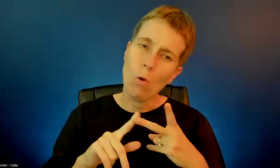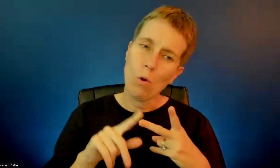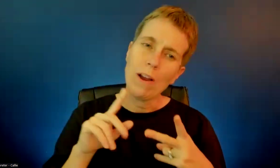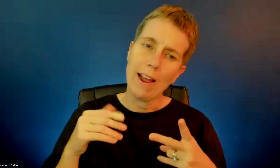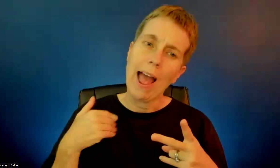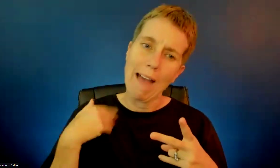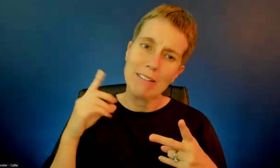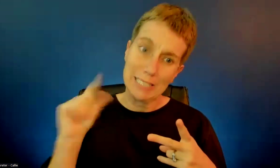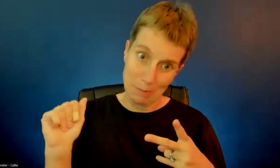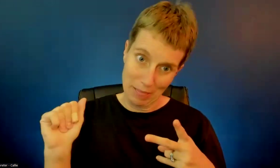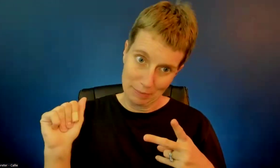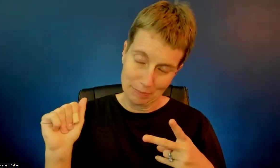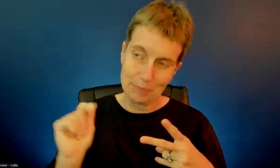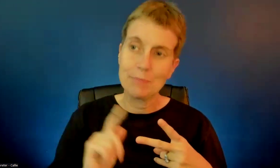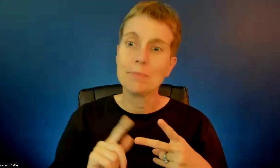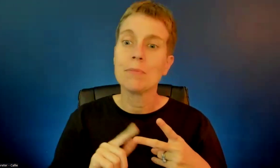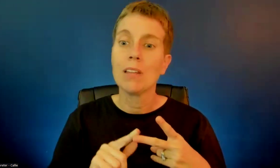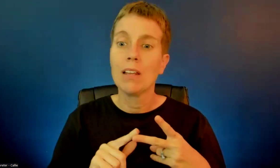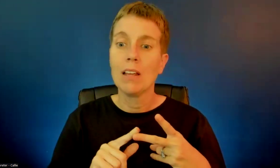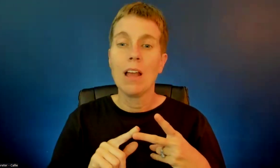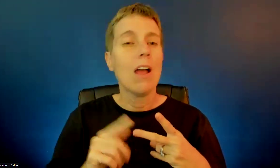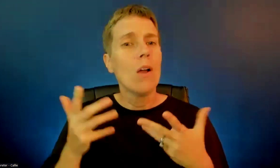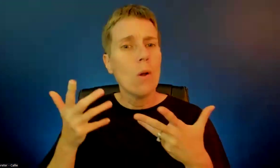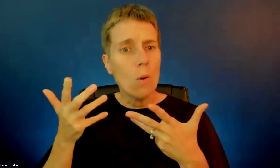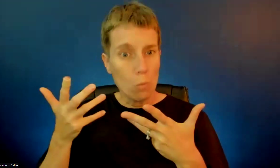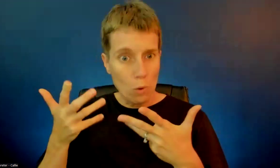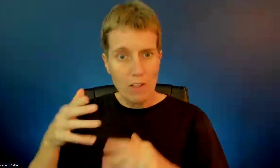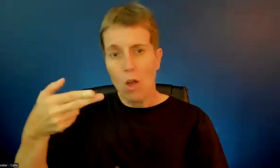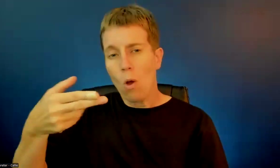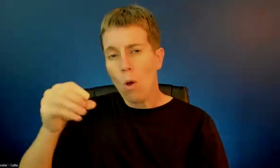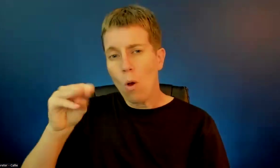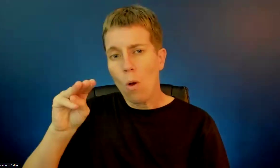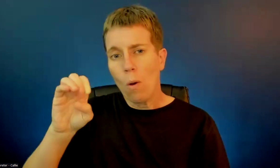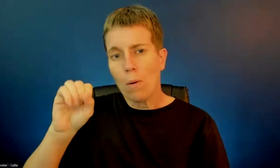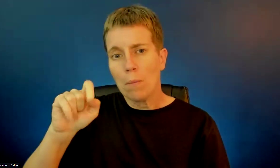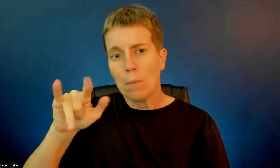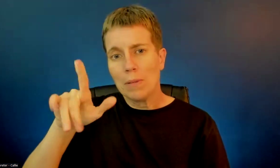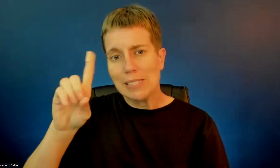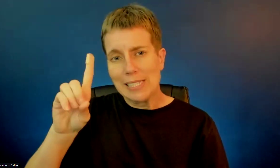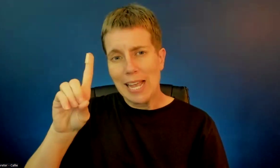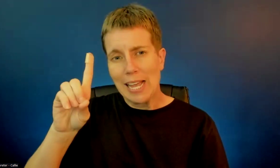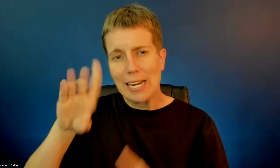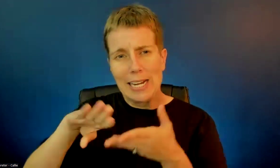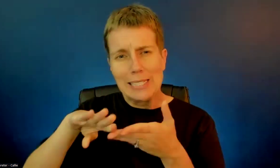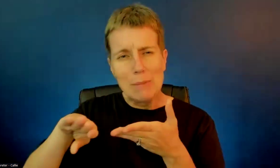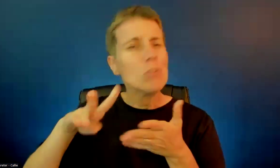You have a homestead exemption. In other words, your own, your own home and you got a homestead exemption.